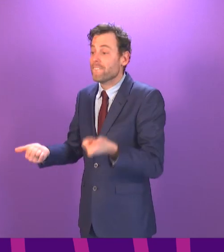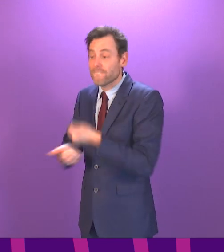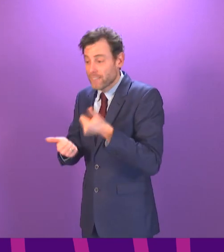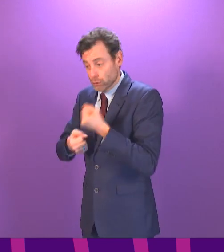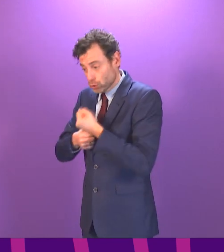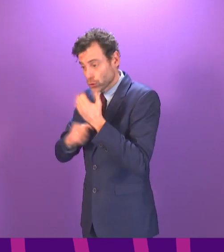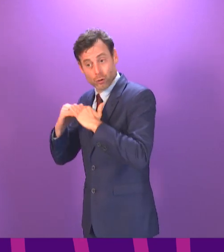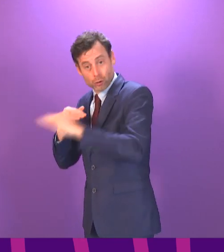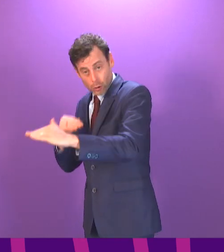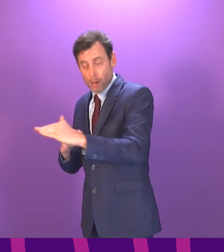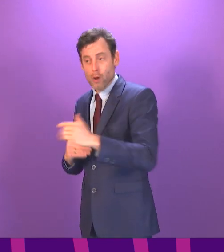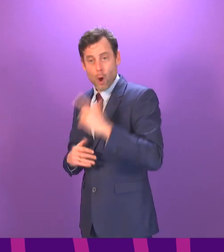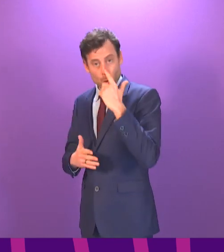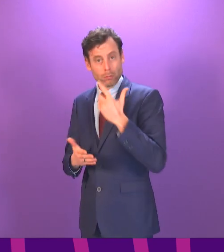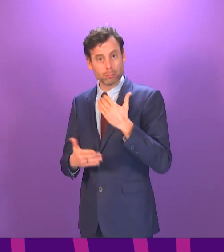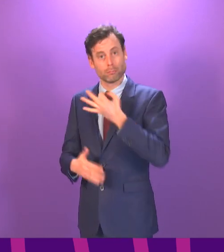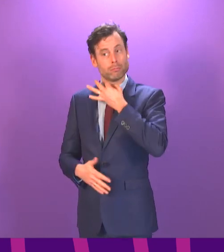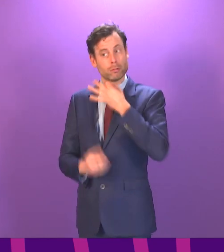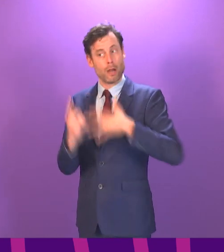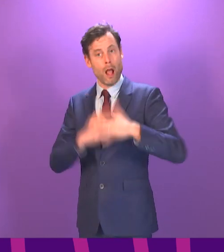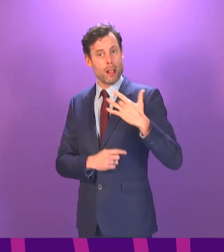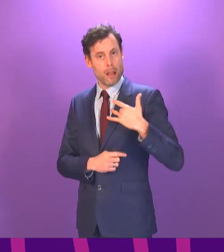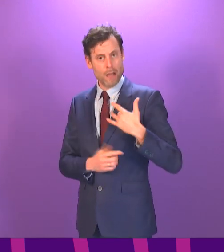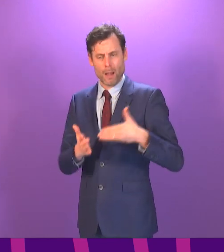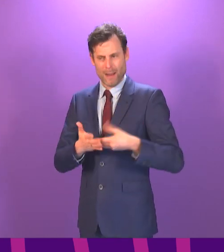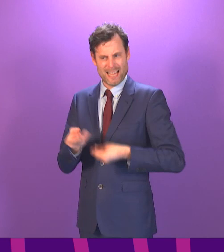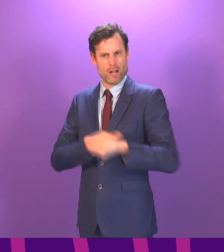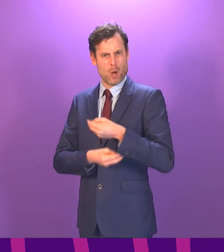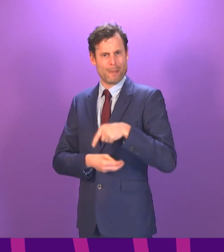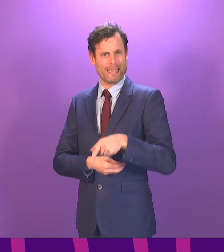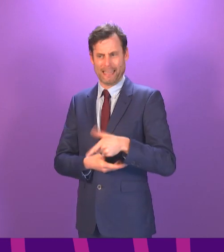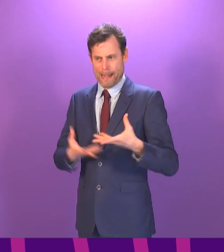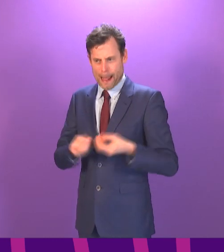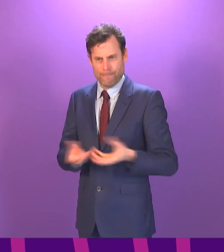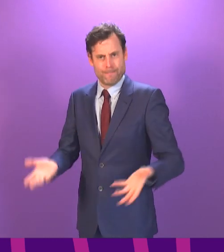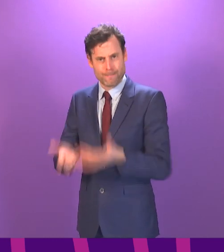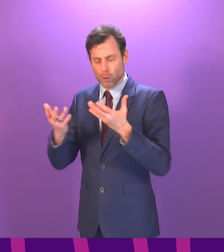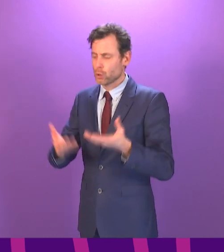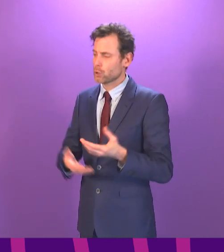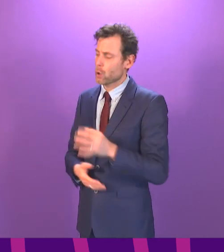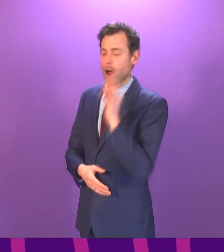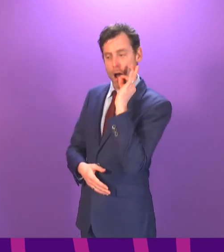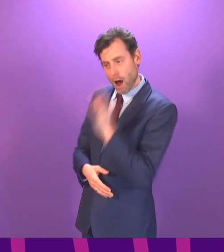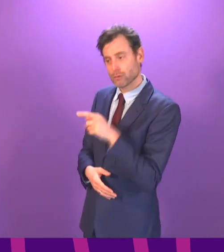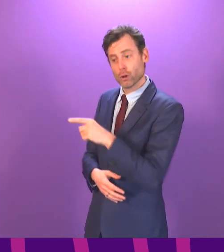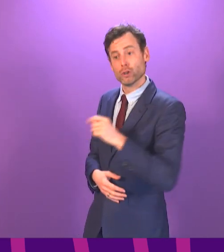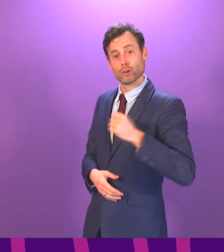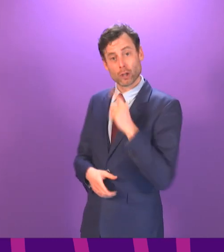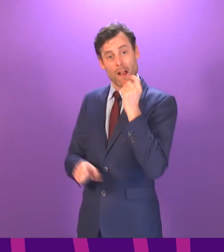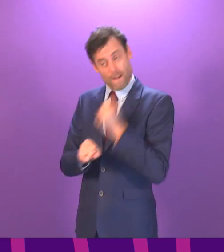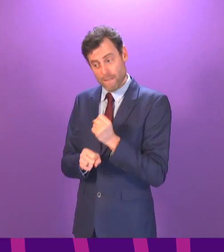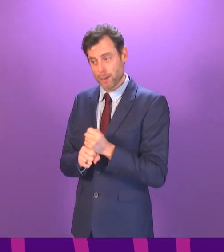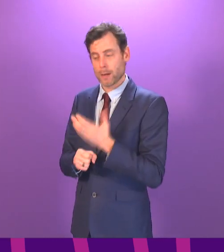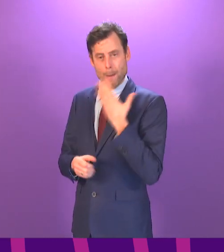the local economy. So will the First Minister again reassure my constituents in the Highlands and Islands that the Scottish Government is committed to completing both